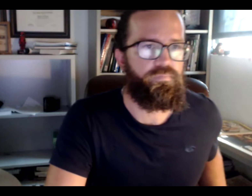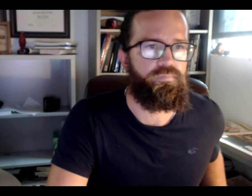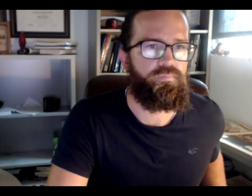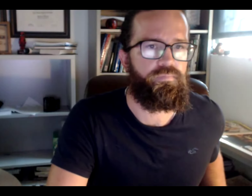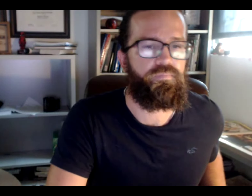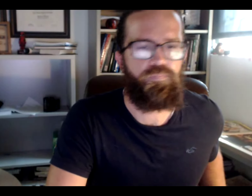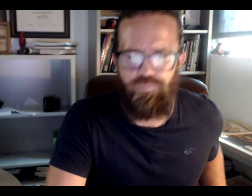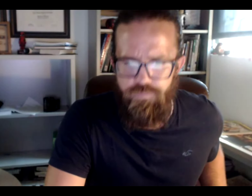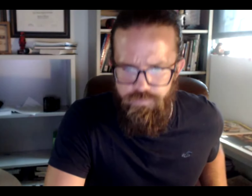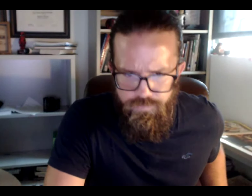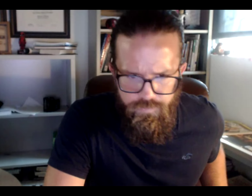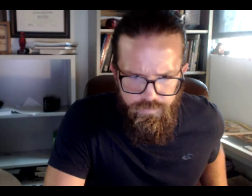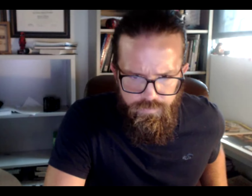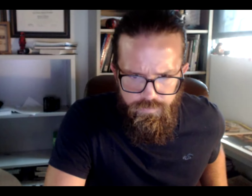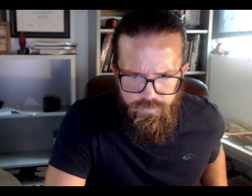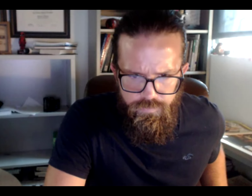Just a moment.